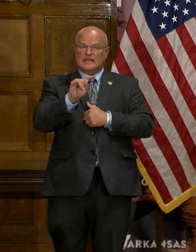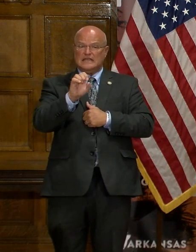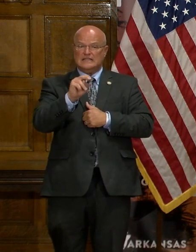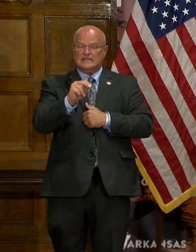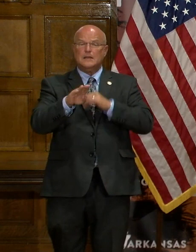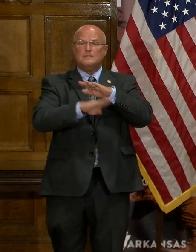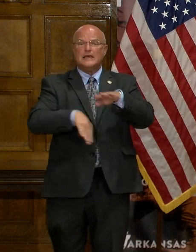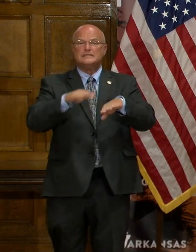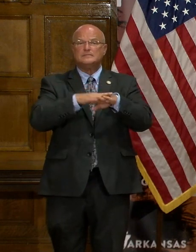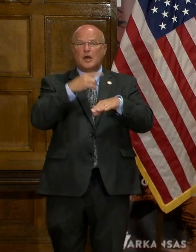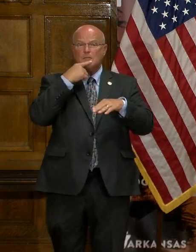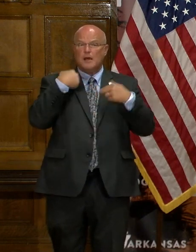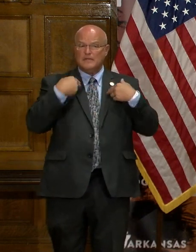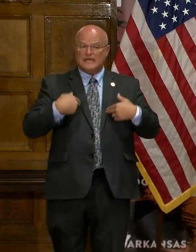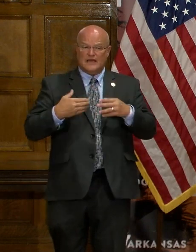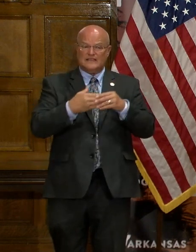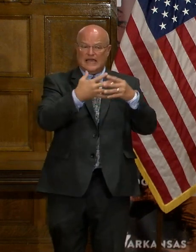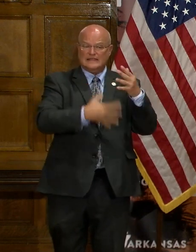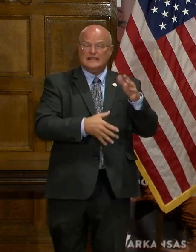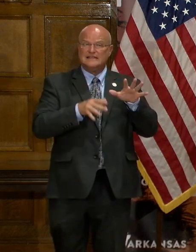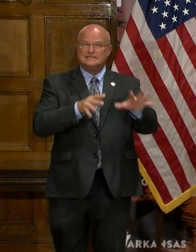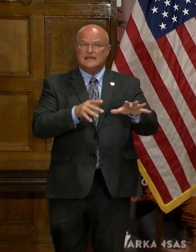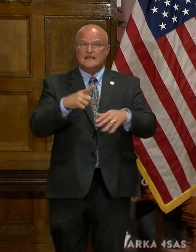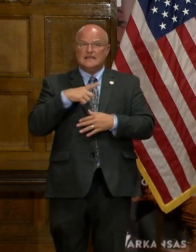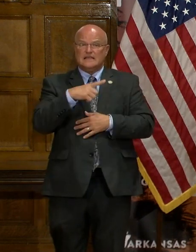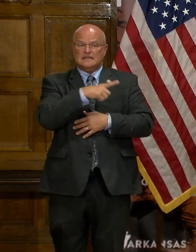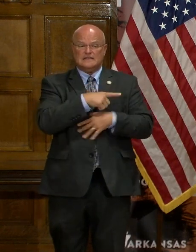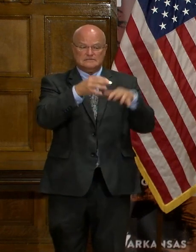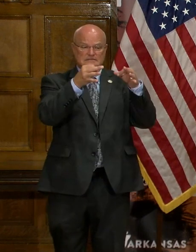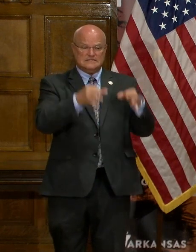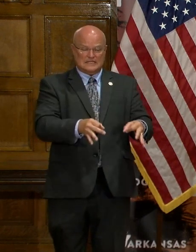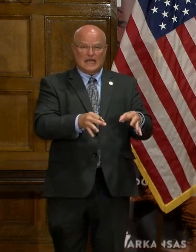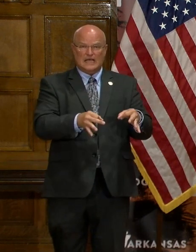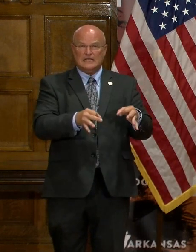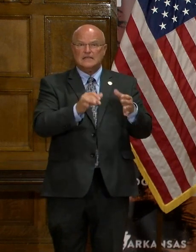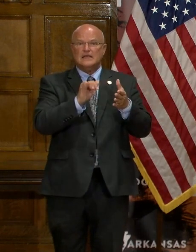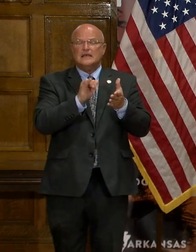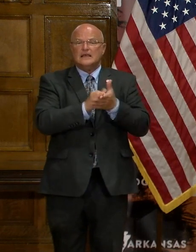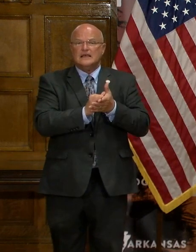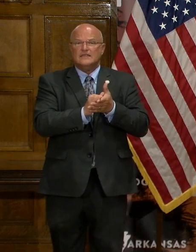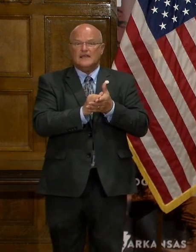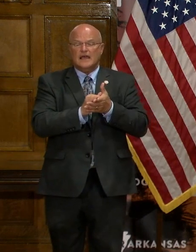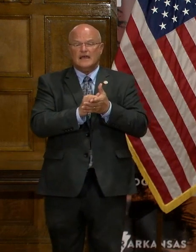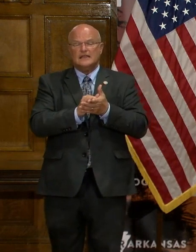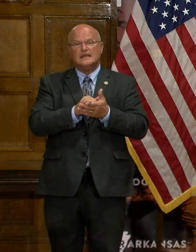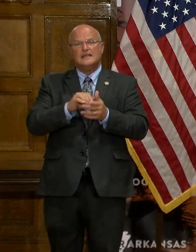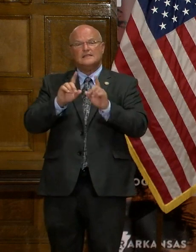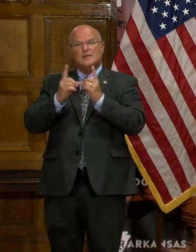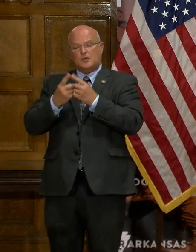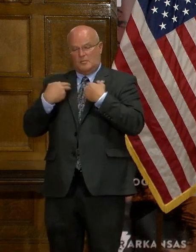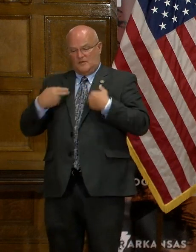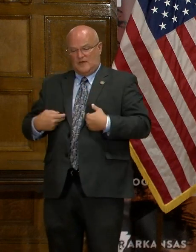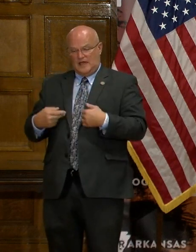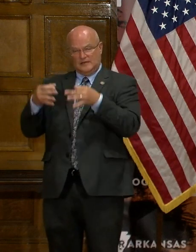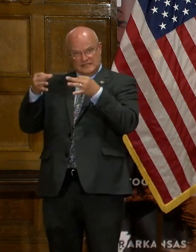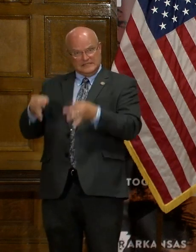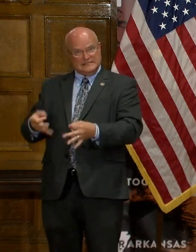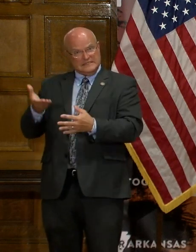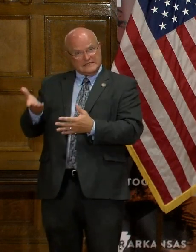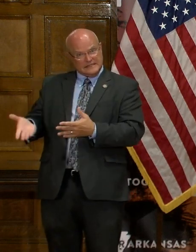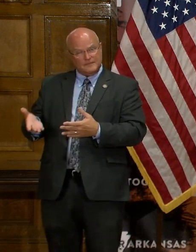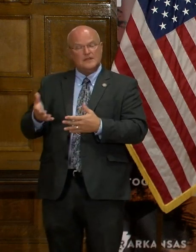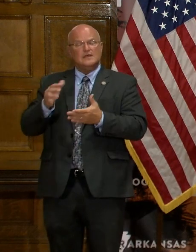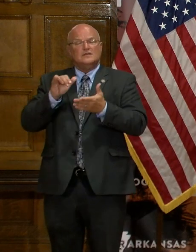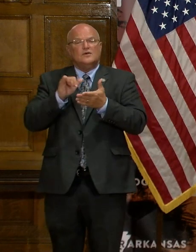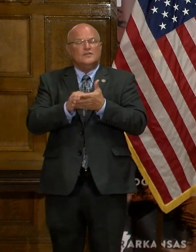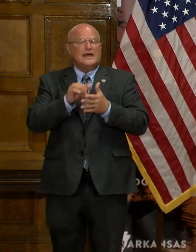health guidelines. Directives and guidelines that is assigned to the Department of Health. And so that